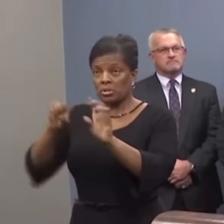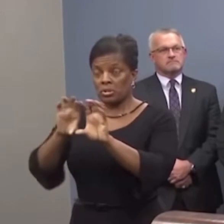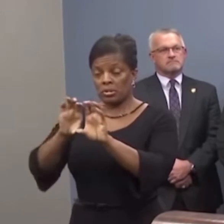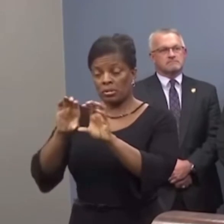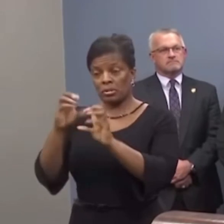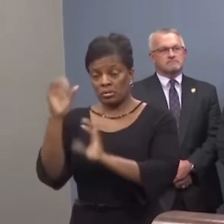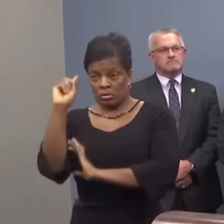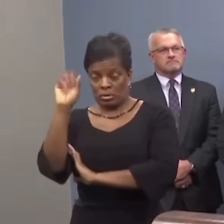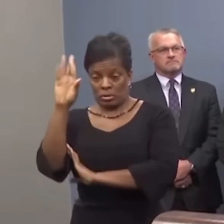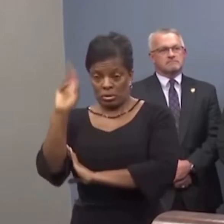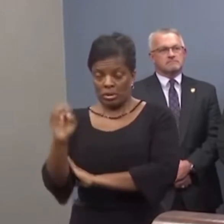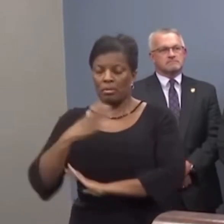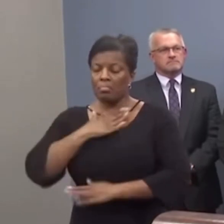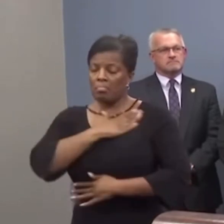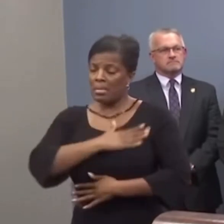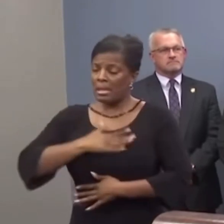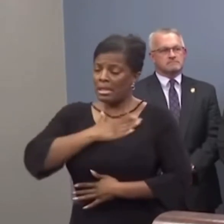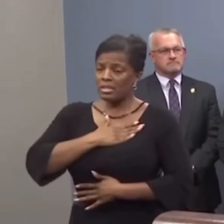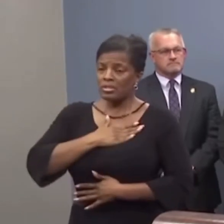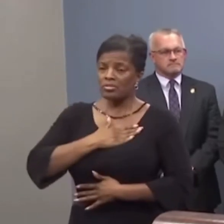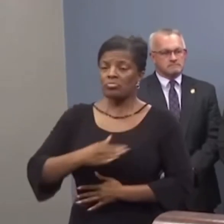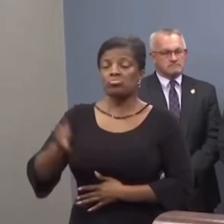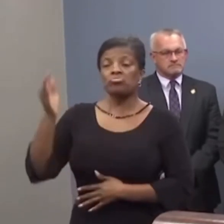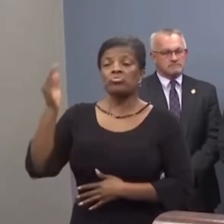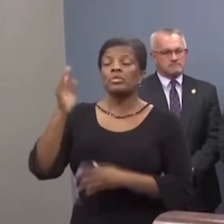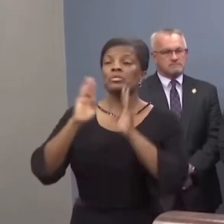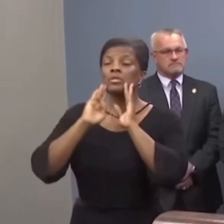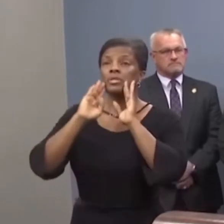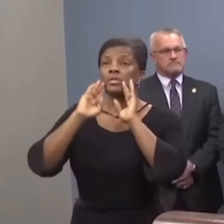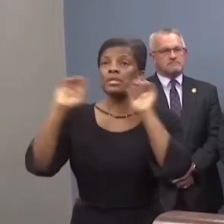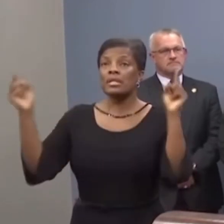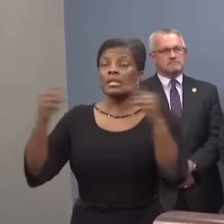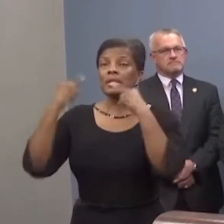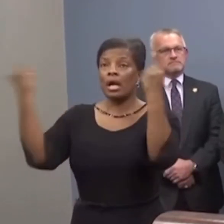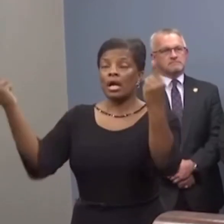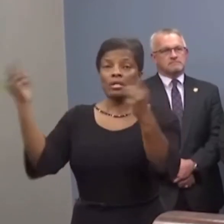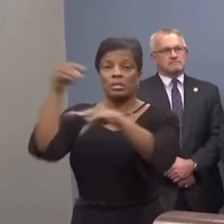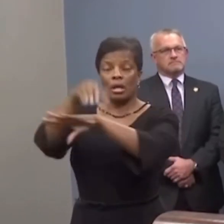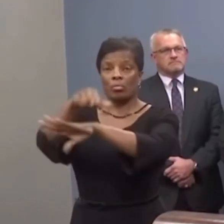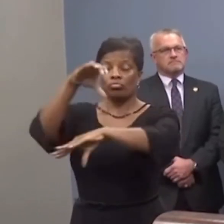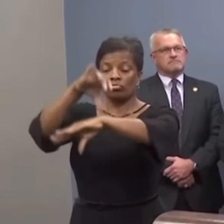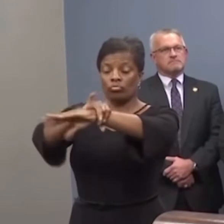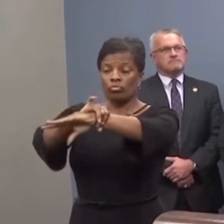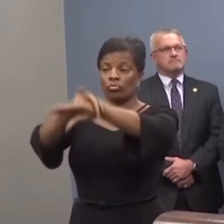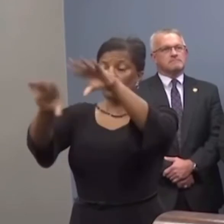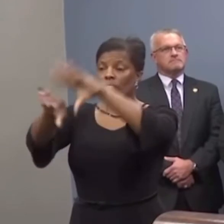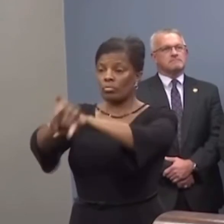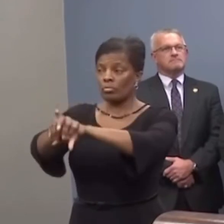I am pleased to announce that tonight we will be making an arrest in the Seminole Heights murders.